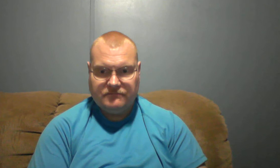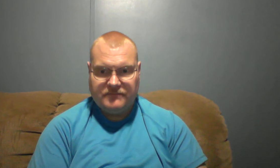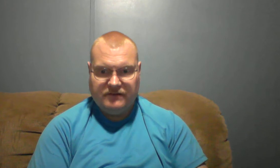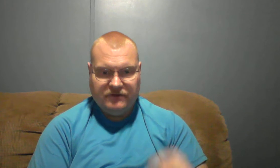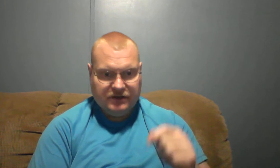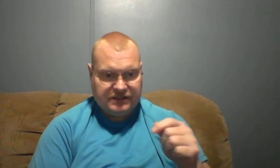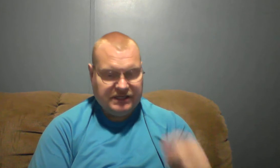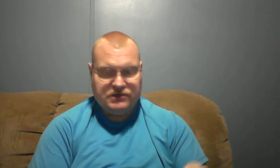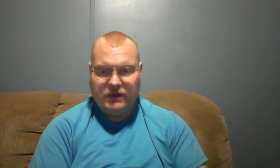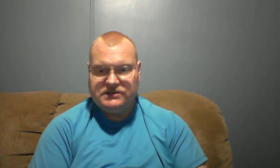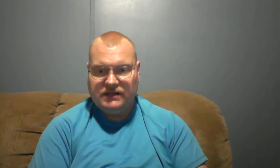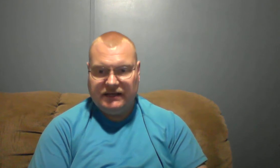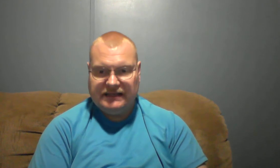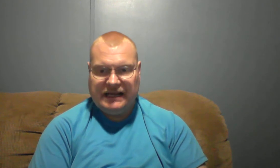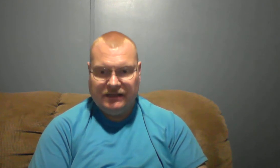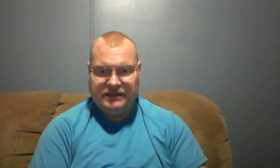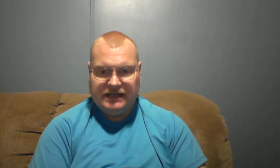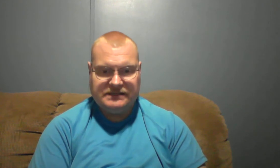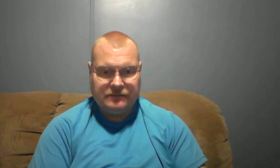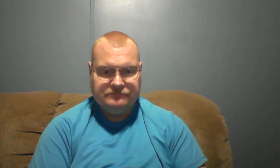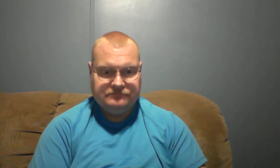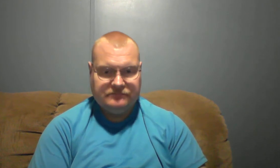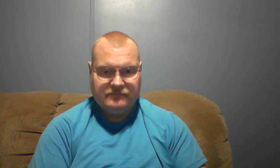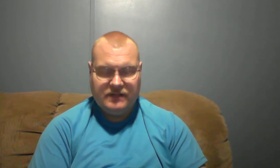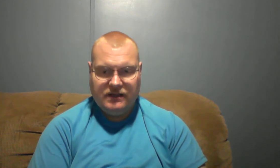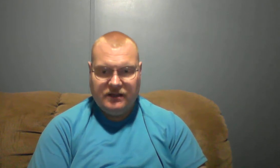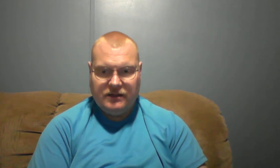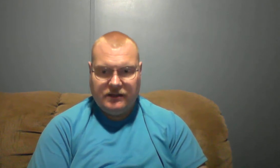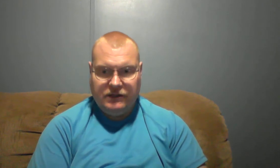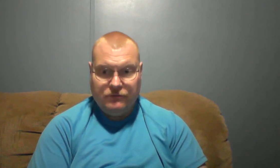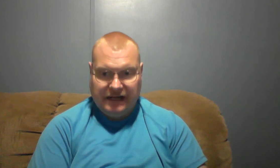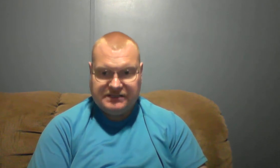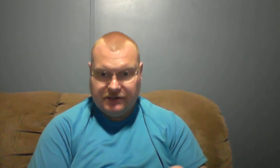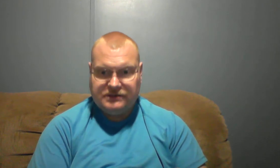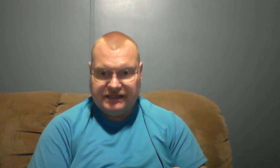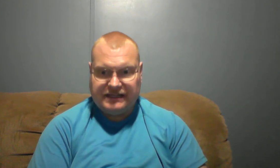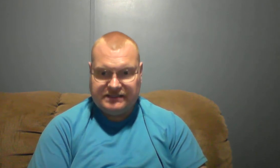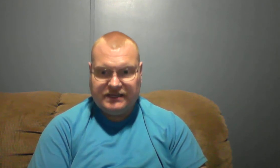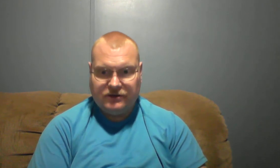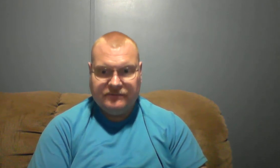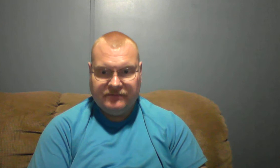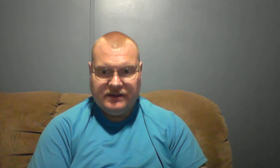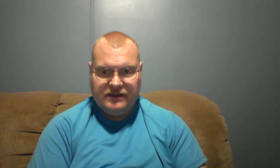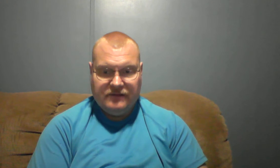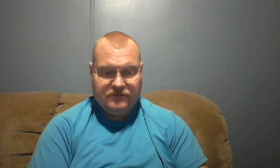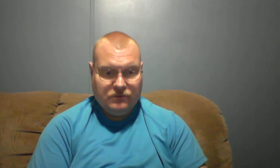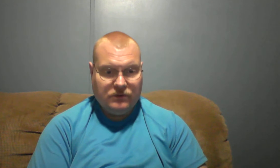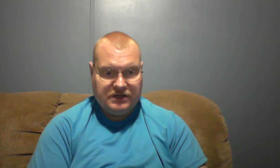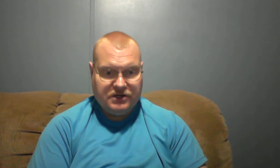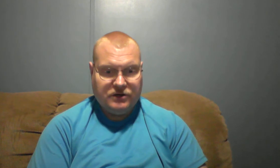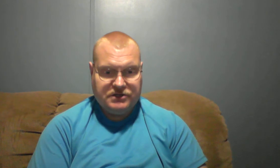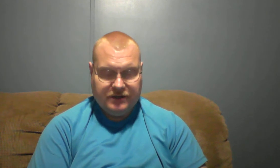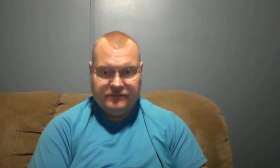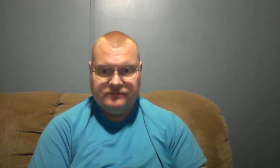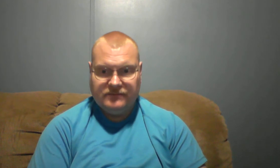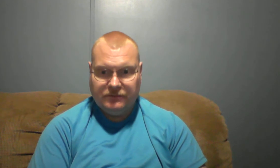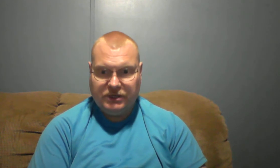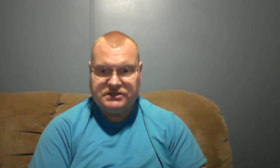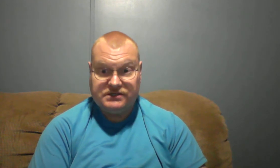if you're in a situation like that let me tell you something you might seriously consider if you want the church preaches the